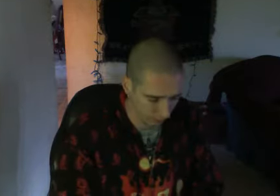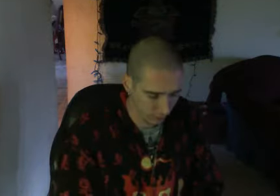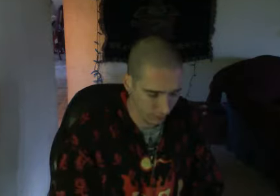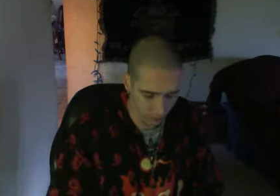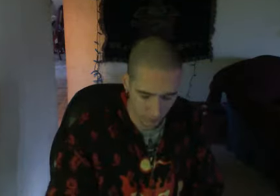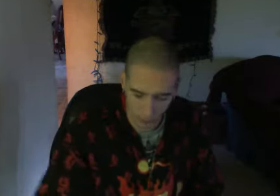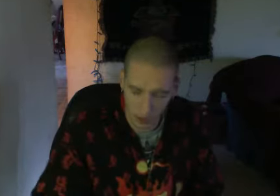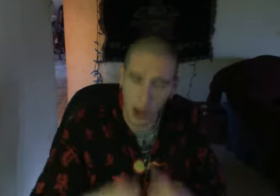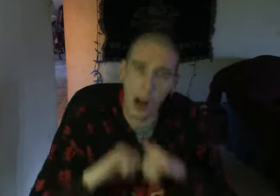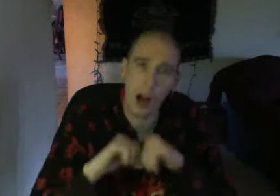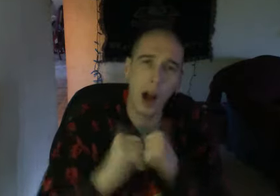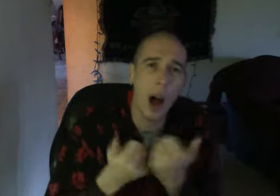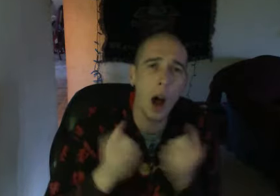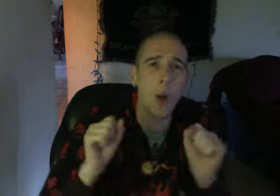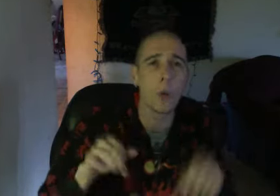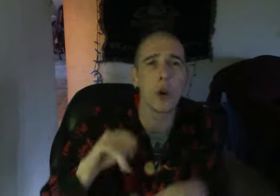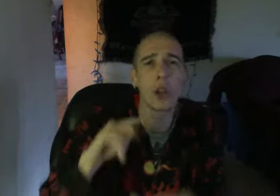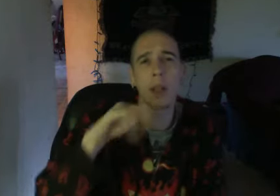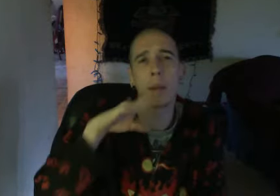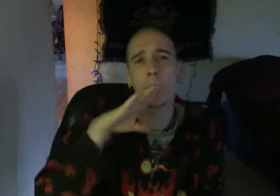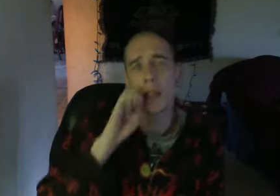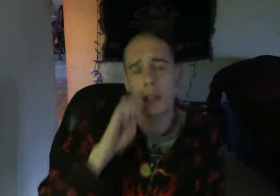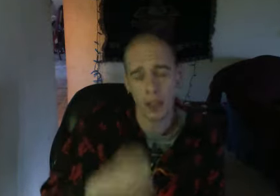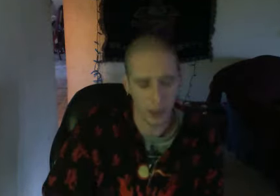bro How could they be?